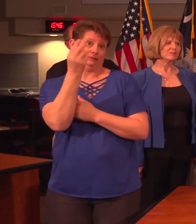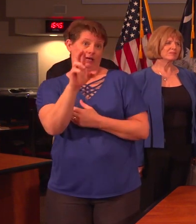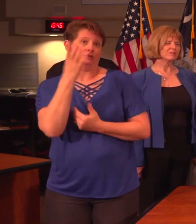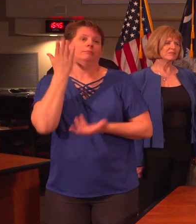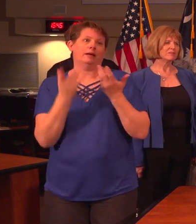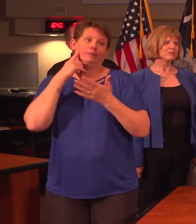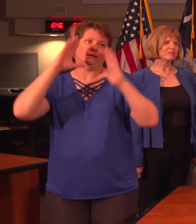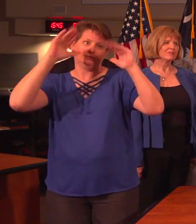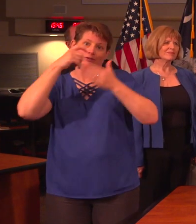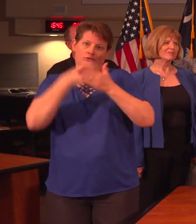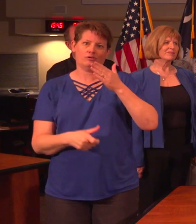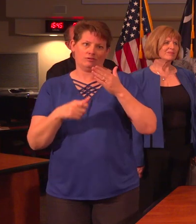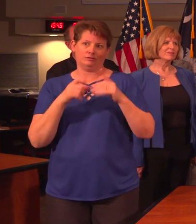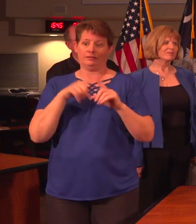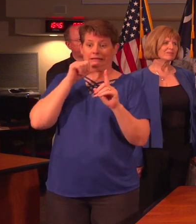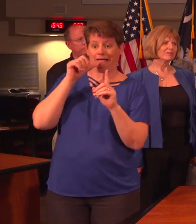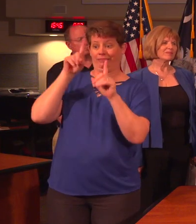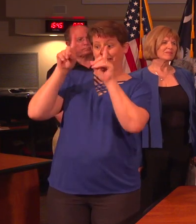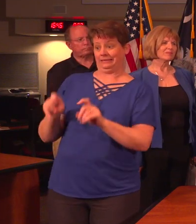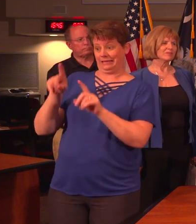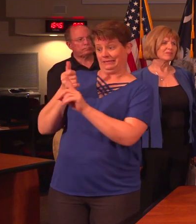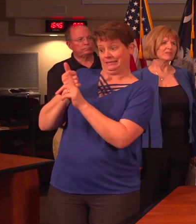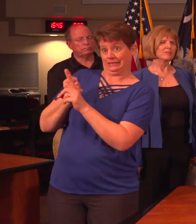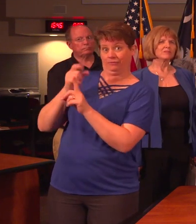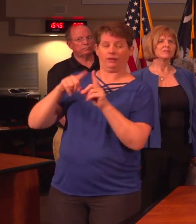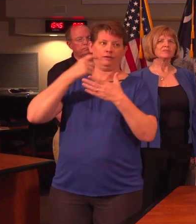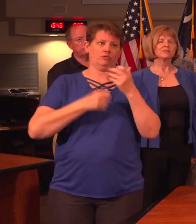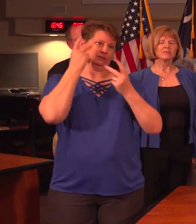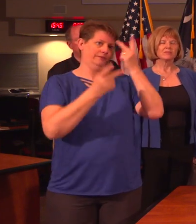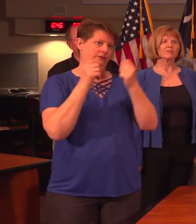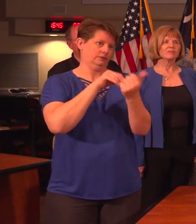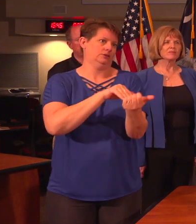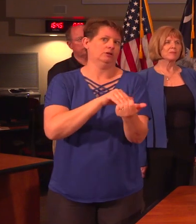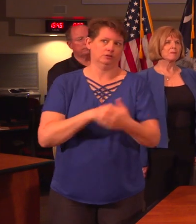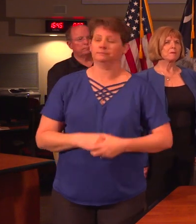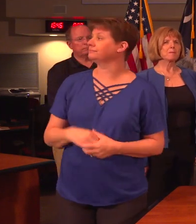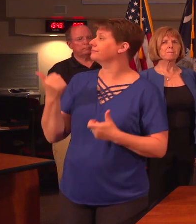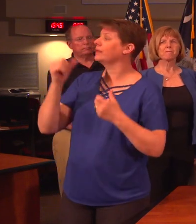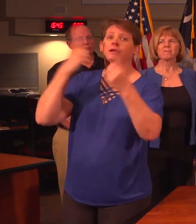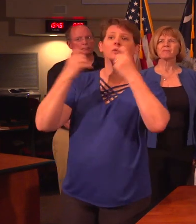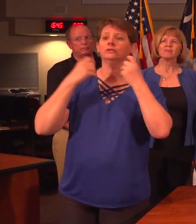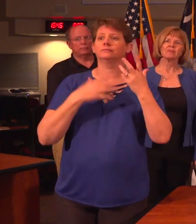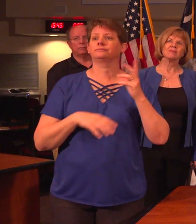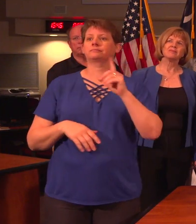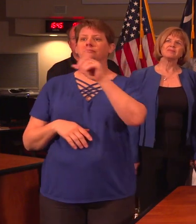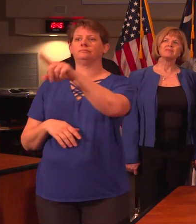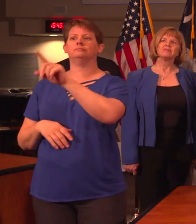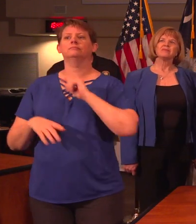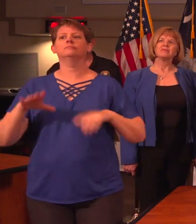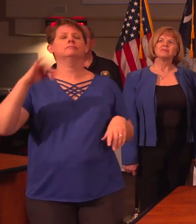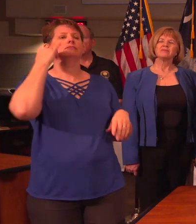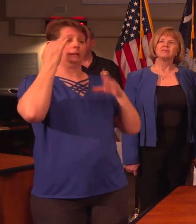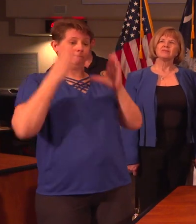expected to be the same, so it's not necessarily the cost of the test that we may be hearing about. Any more questions? Yeah, for people who are